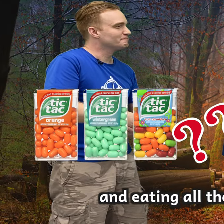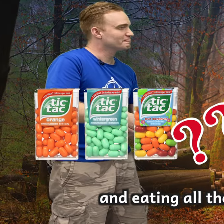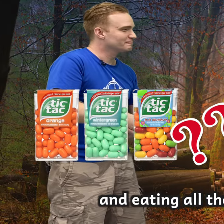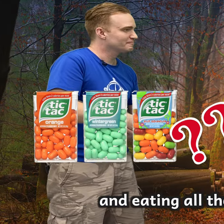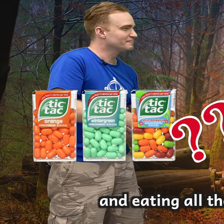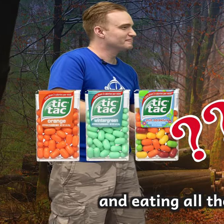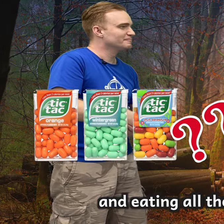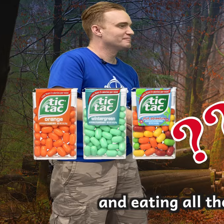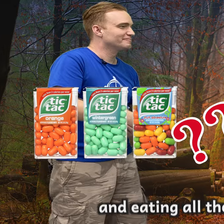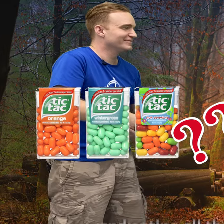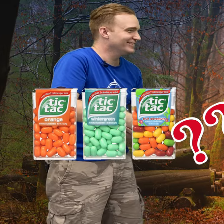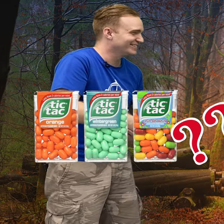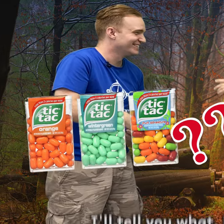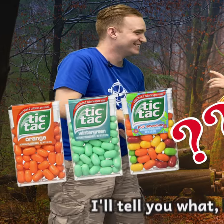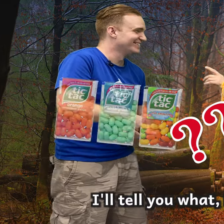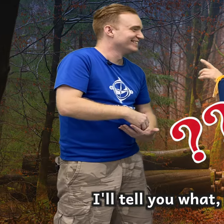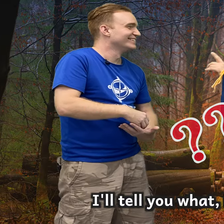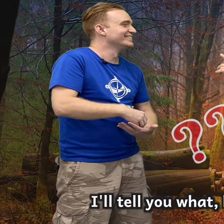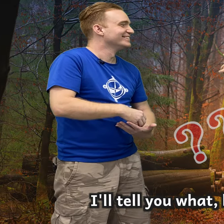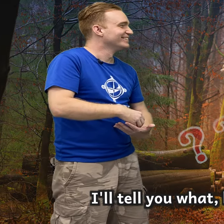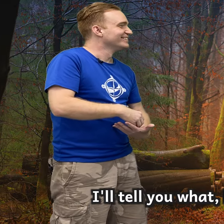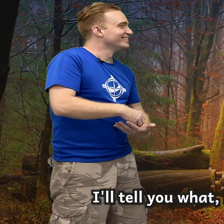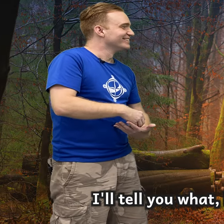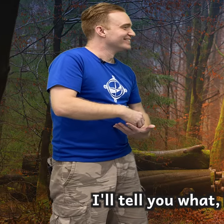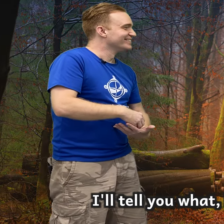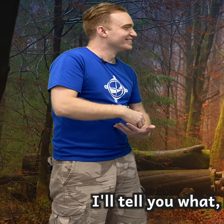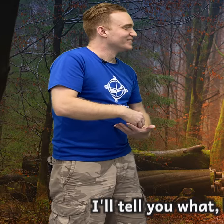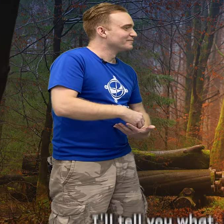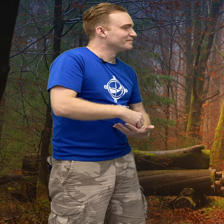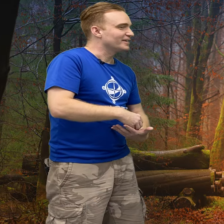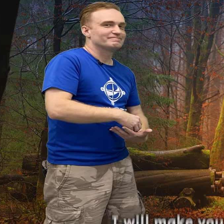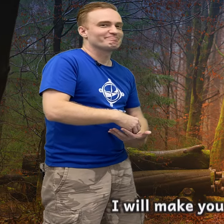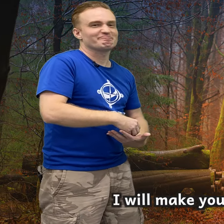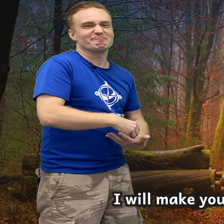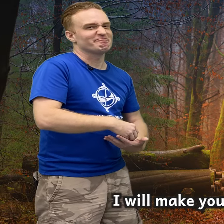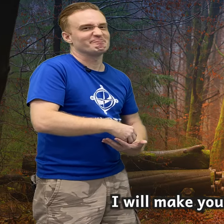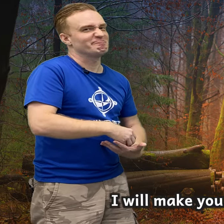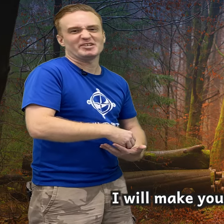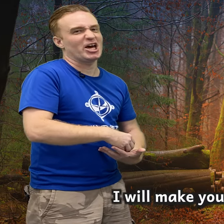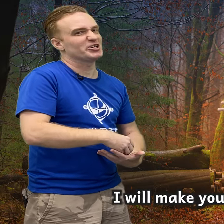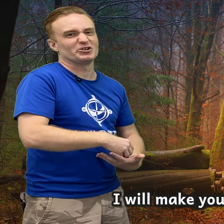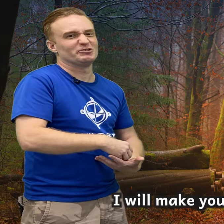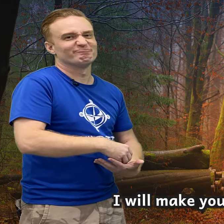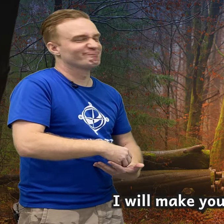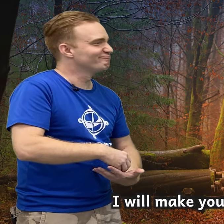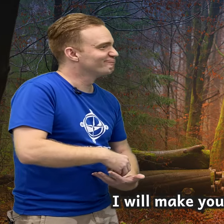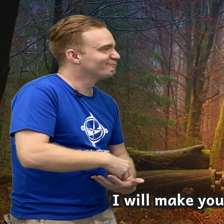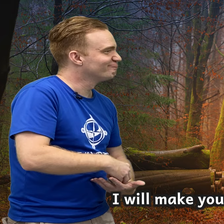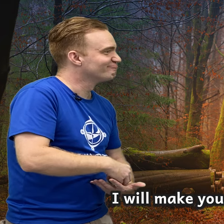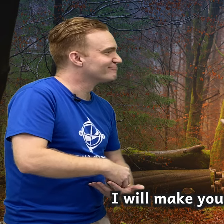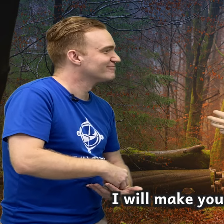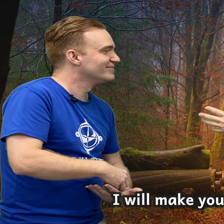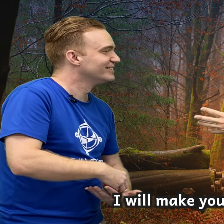TikToks. Tell you what, little girl. I will make you a trade.